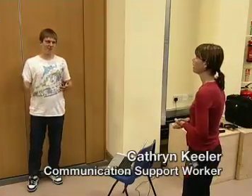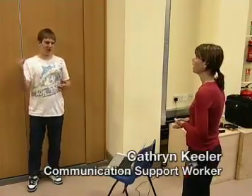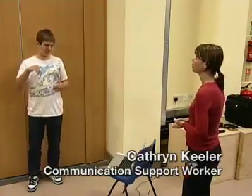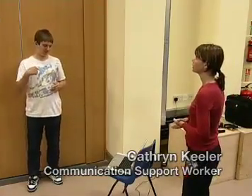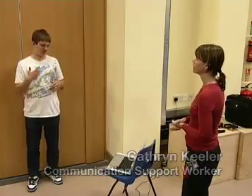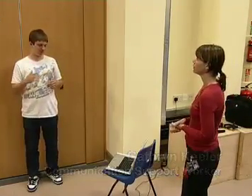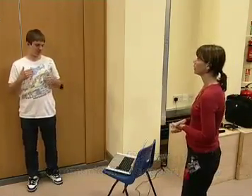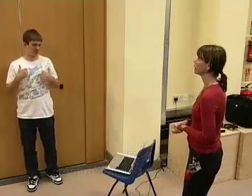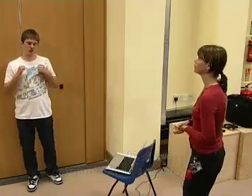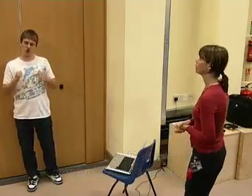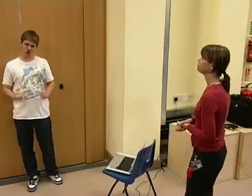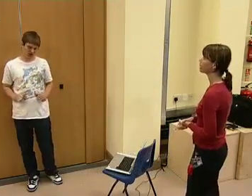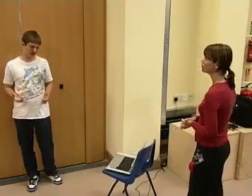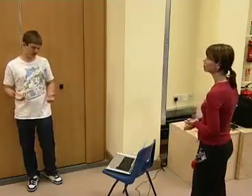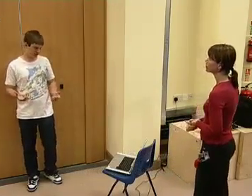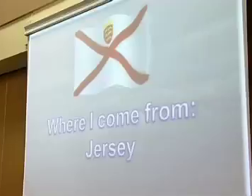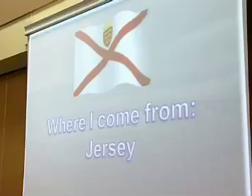And I want to tell you about where I'm from. I'm from Jersey.